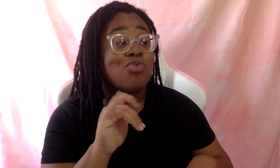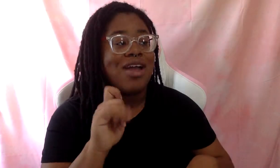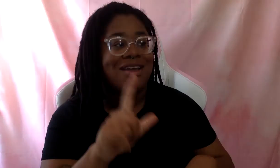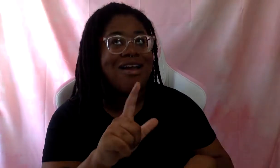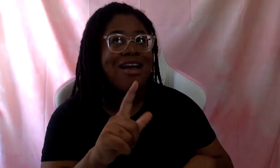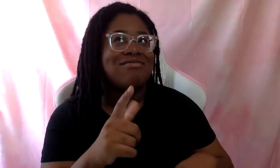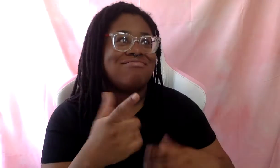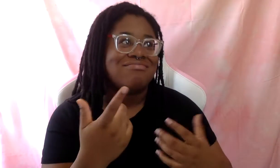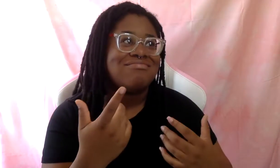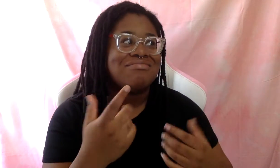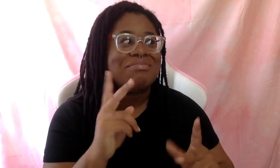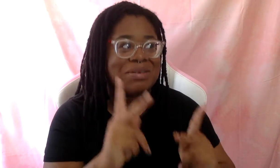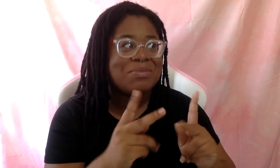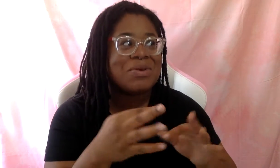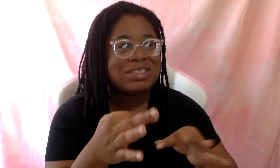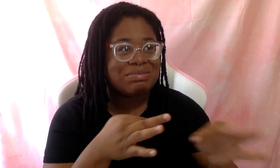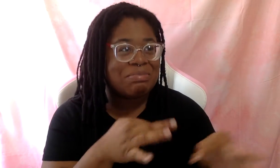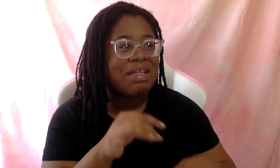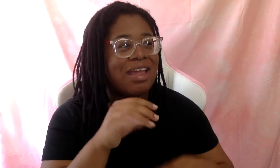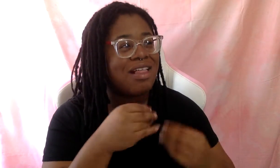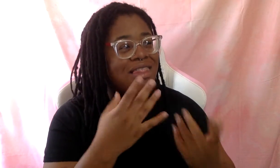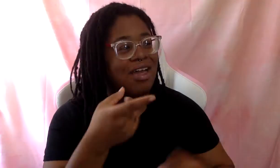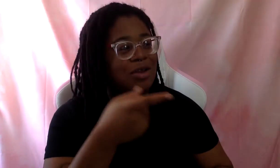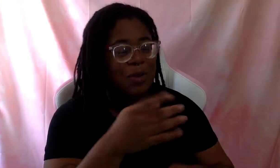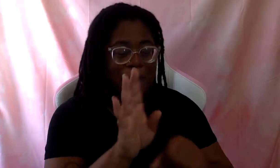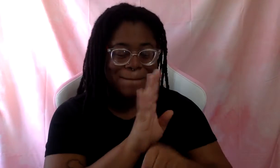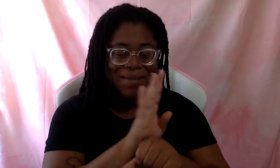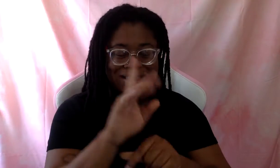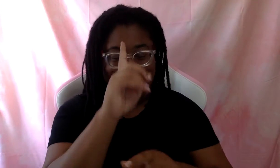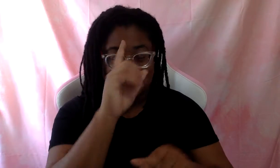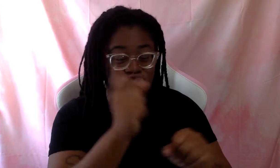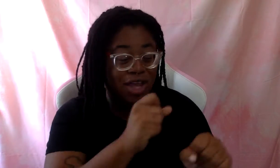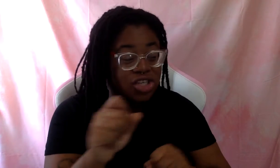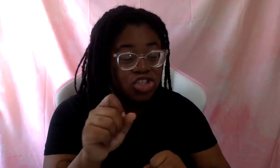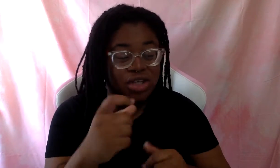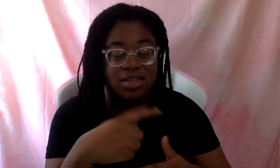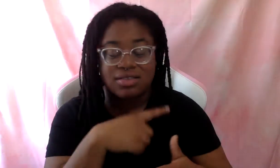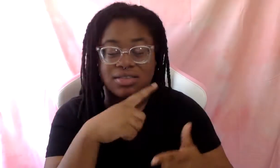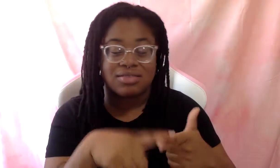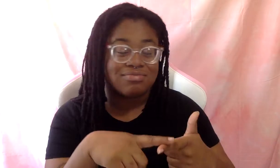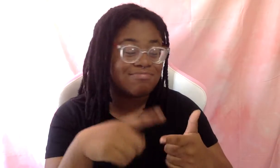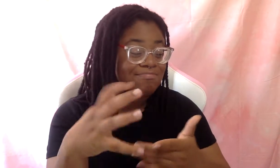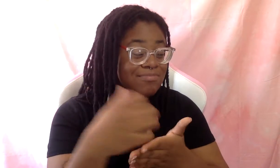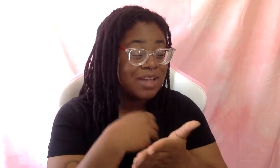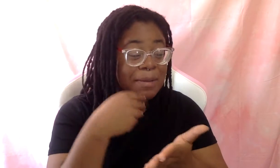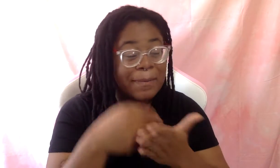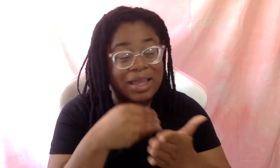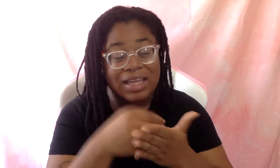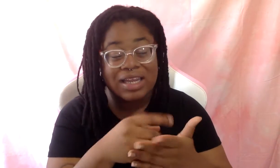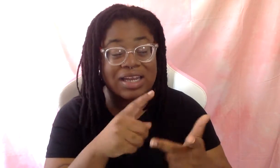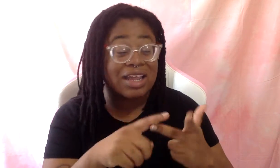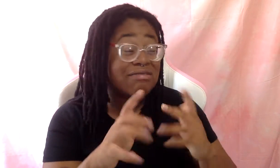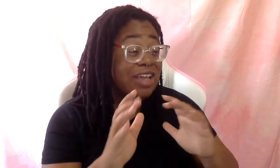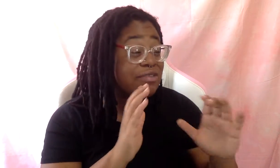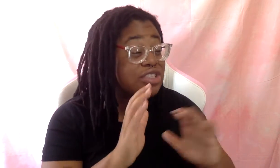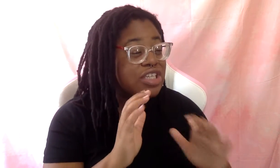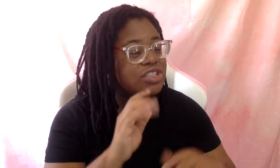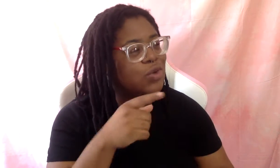lot of what you talked about, especially in business strategy, especially in like making money conversations. Have you received